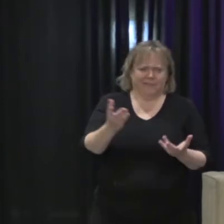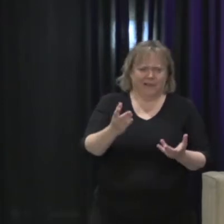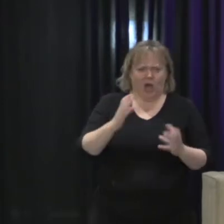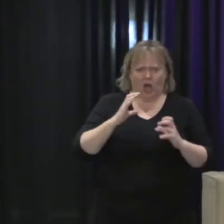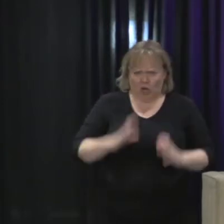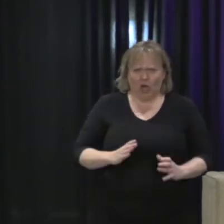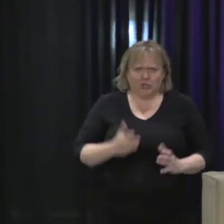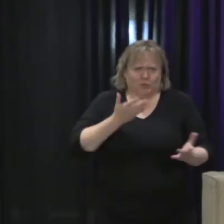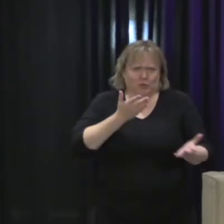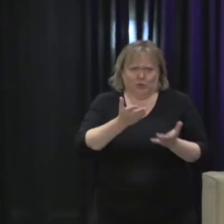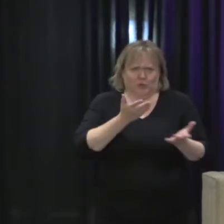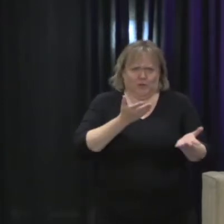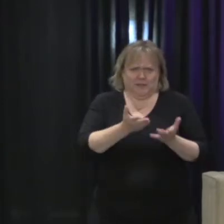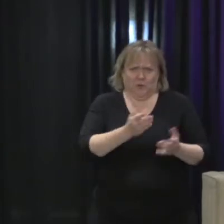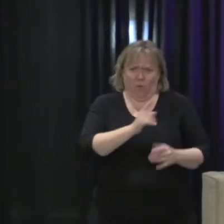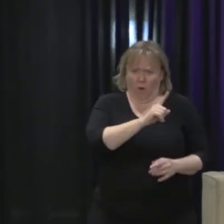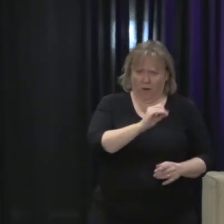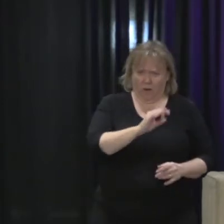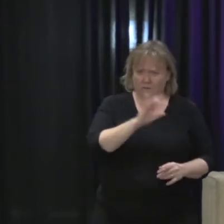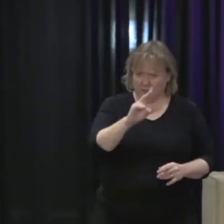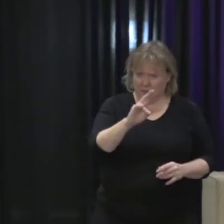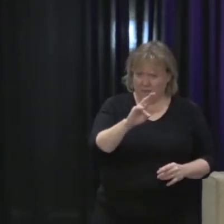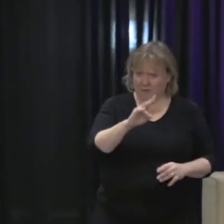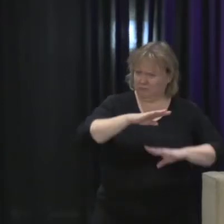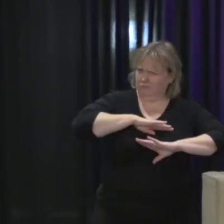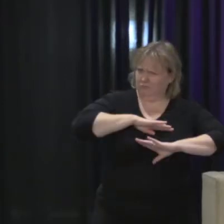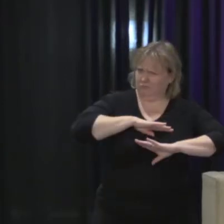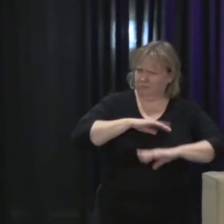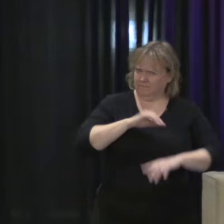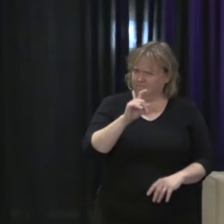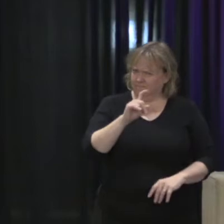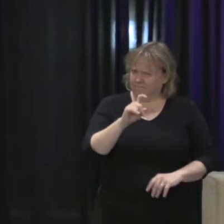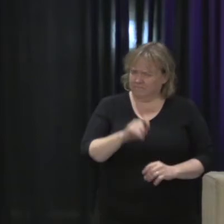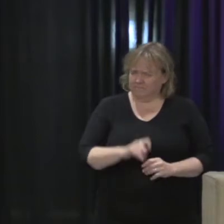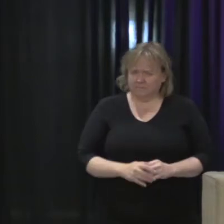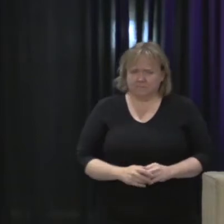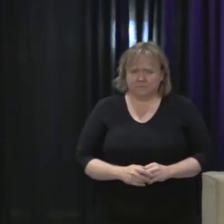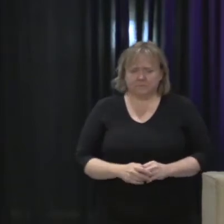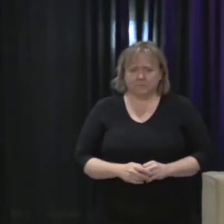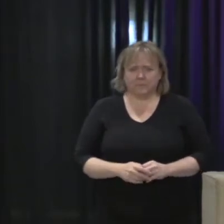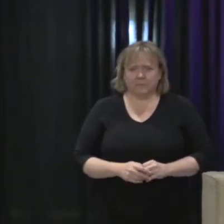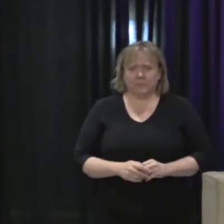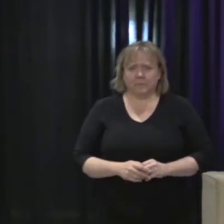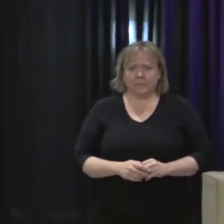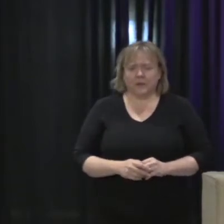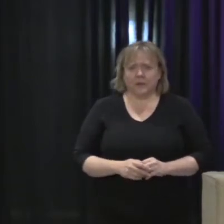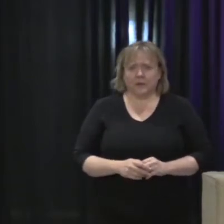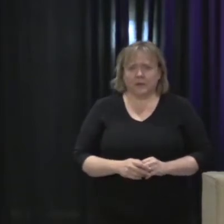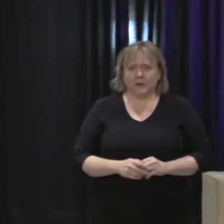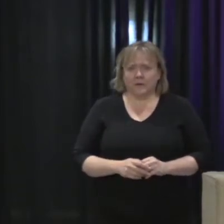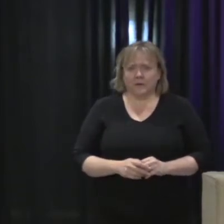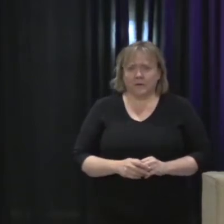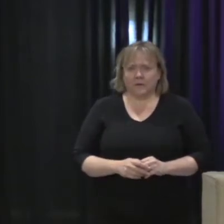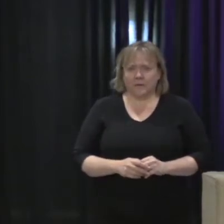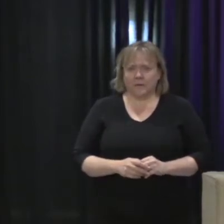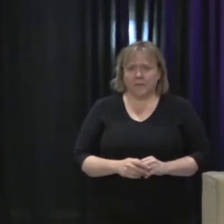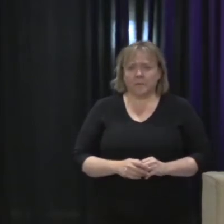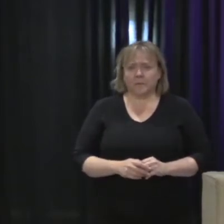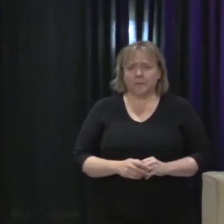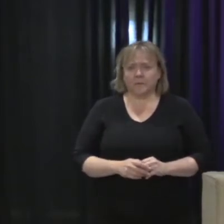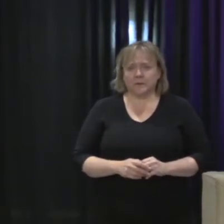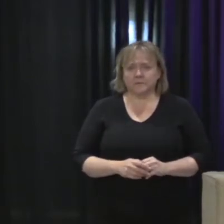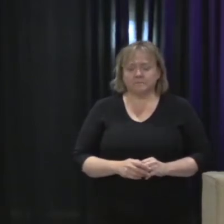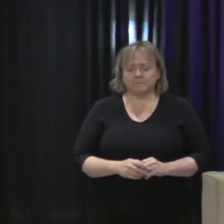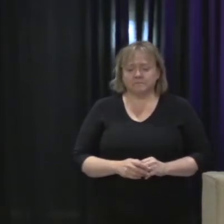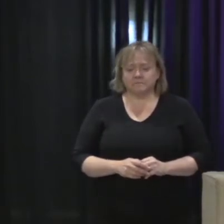response. Right? So what ended up happening is that, let me just skip ahead here, is